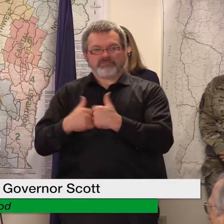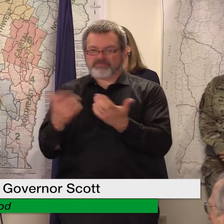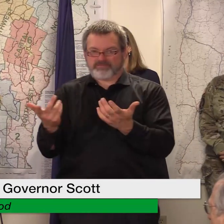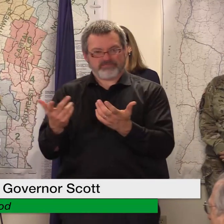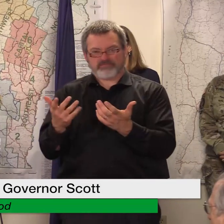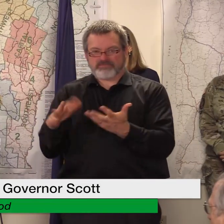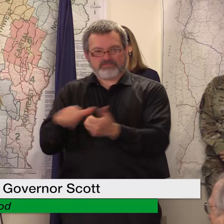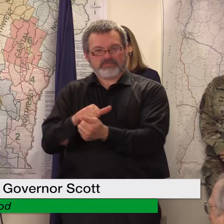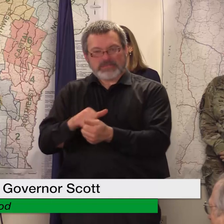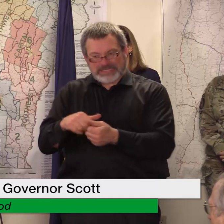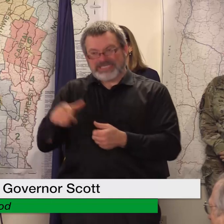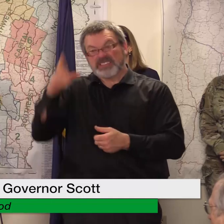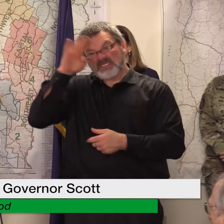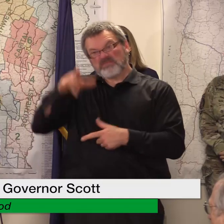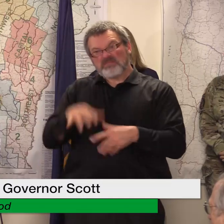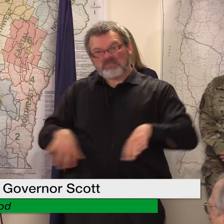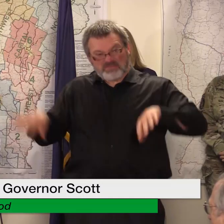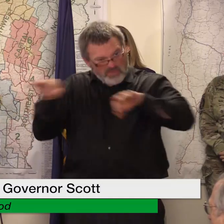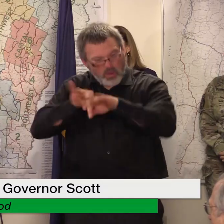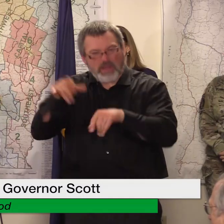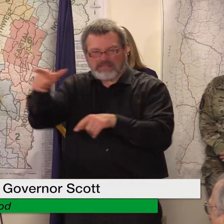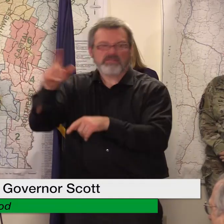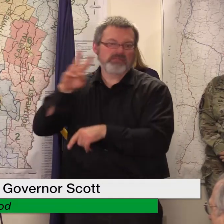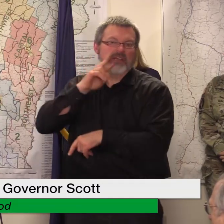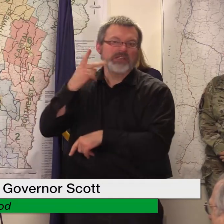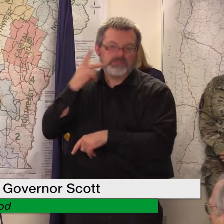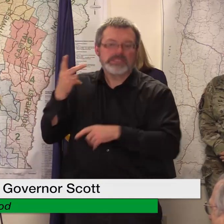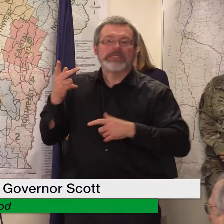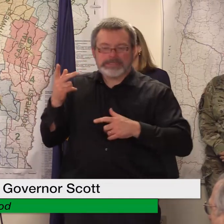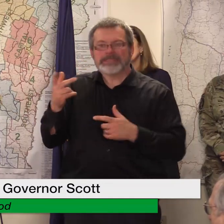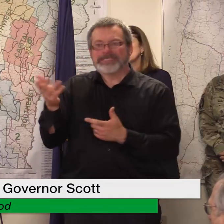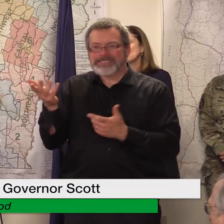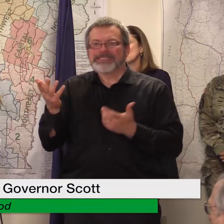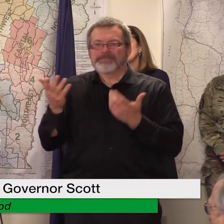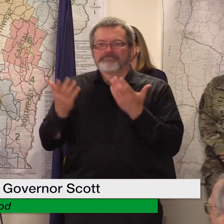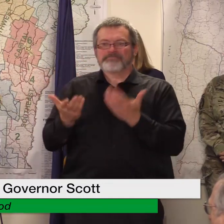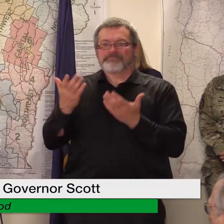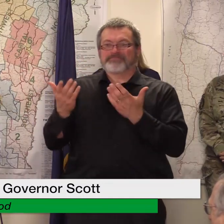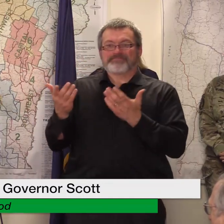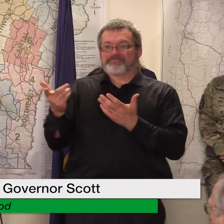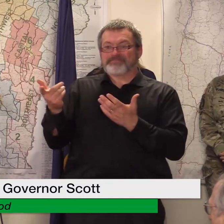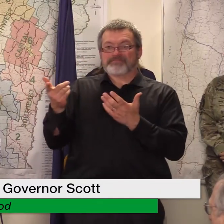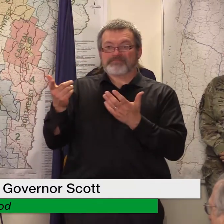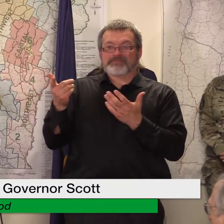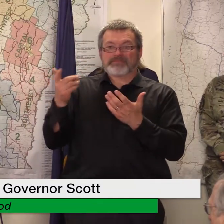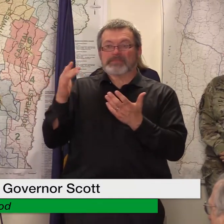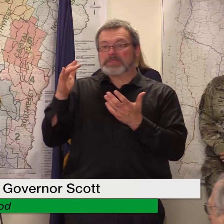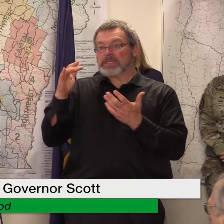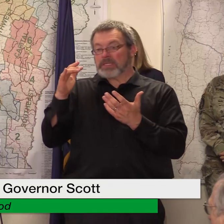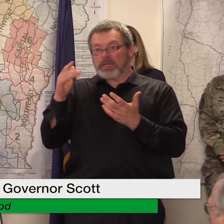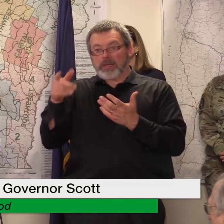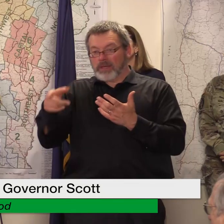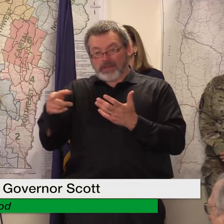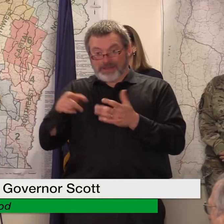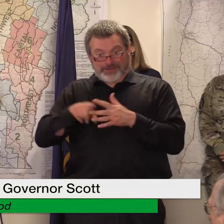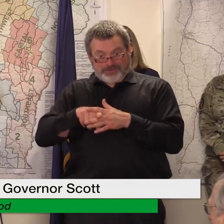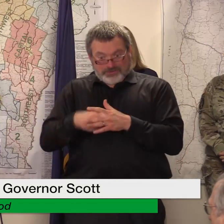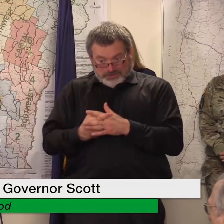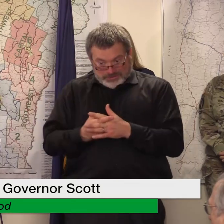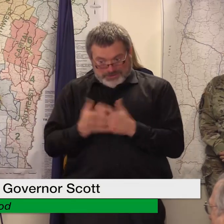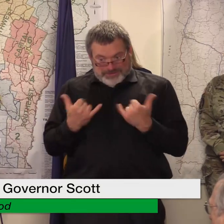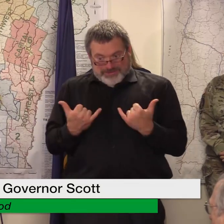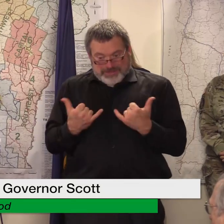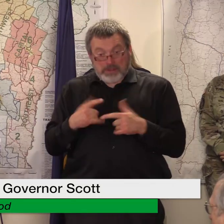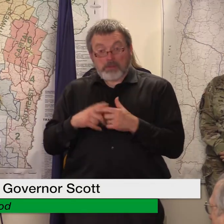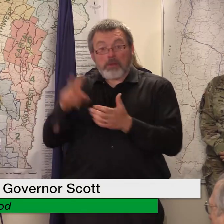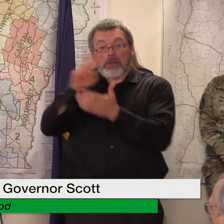and he's he's worried that you know one day they may they may start and then two weeks down the way you know with electrical problems they're going to be